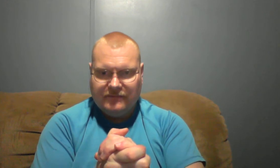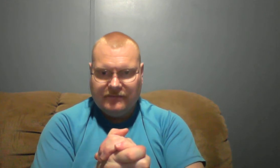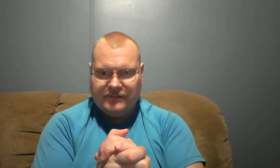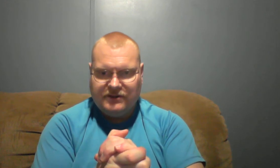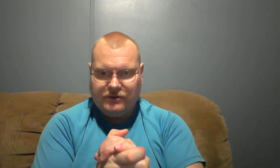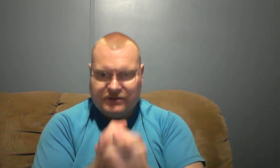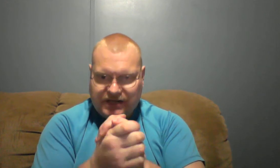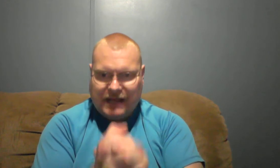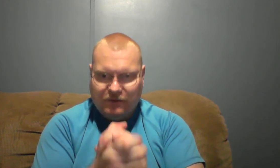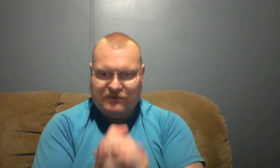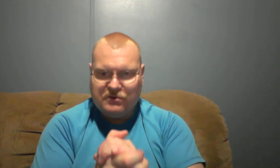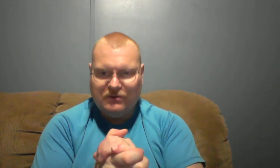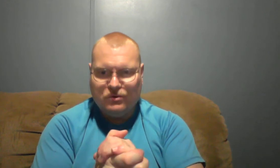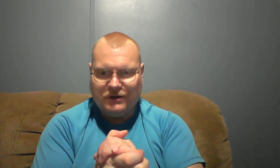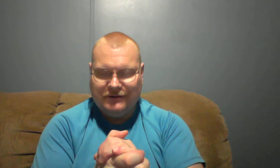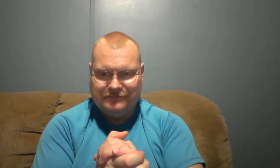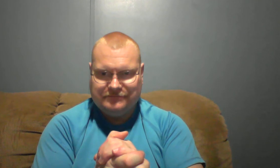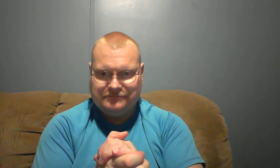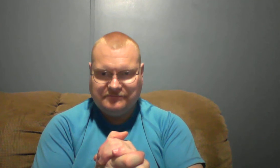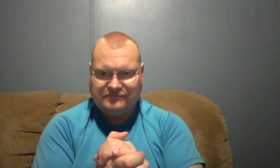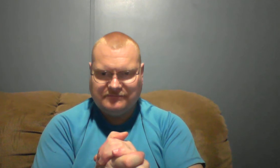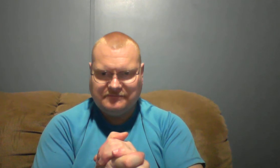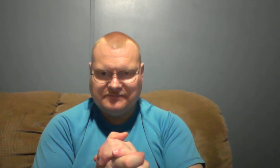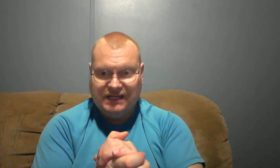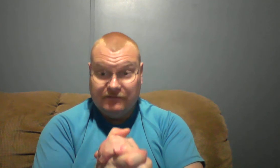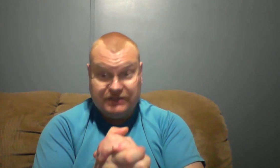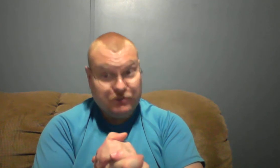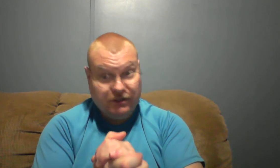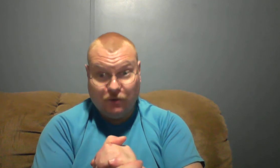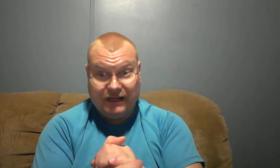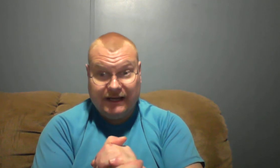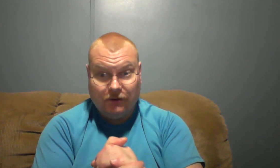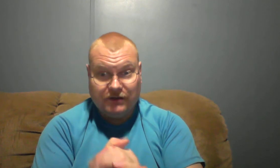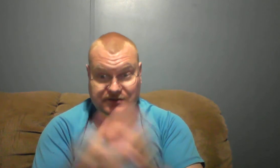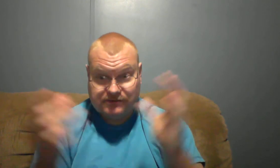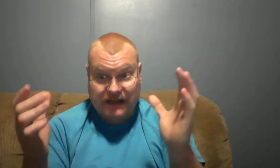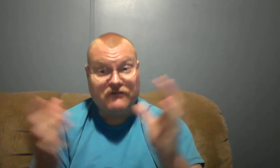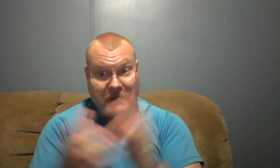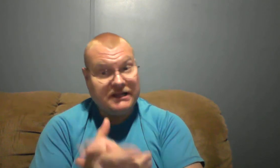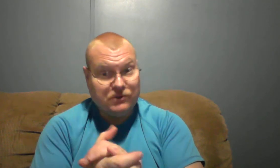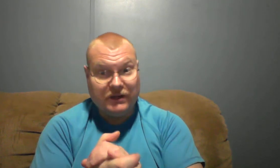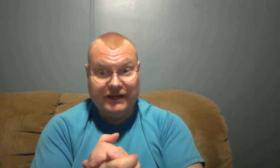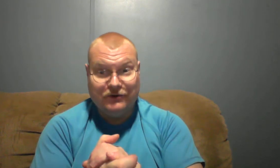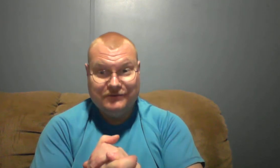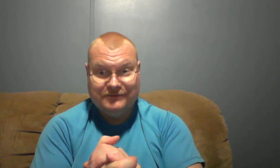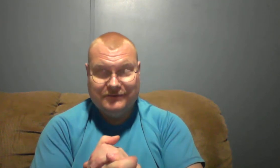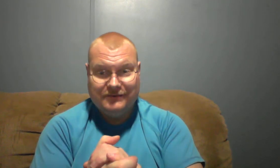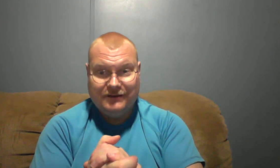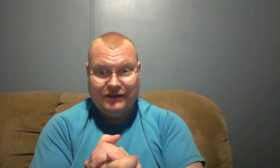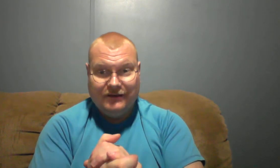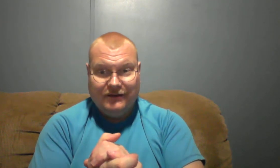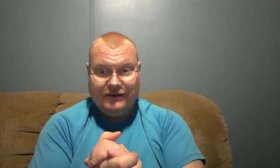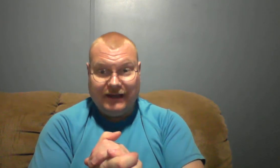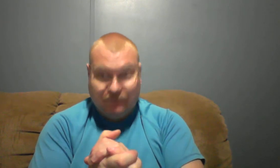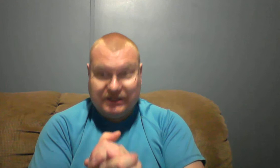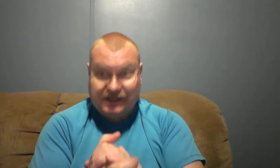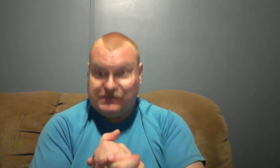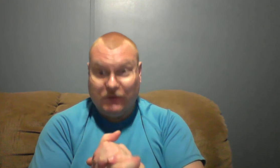you stand before the Lord eventually you're going to kneel because everybody's going to kneel and every time he's going to